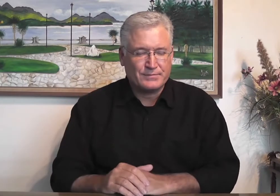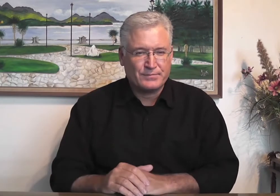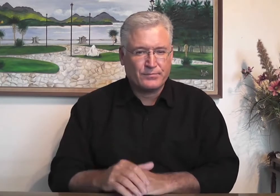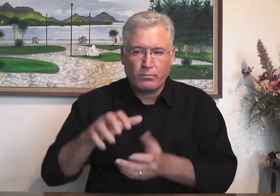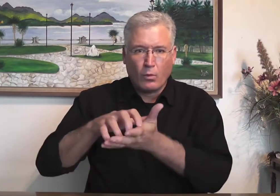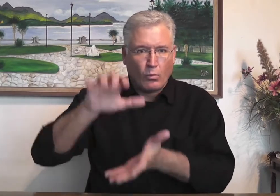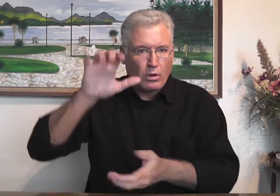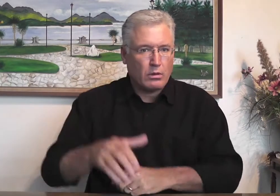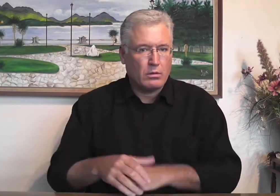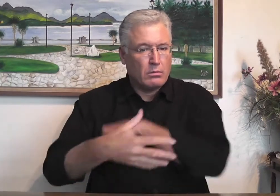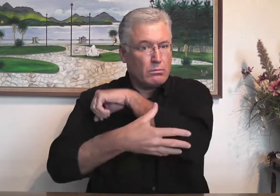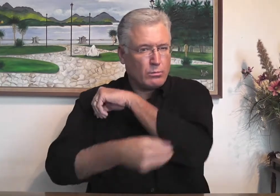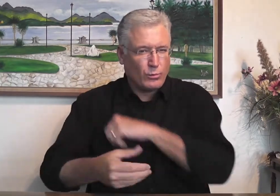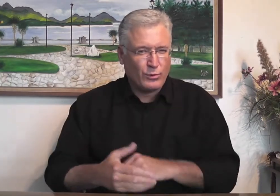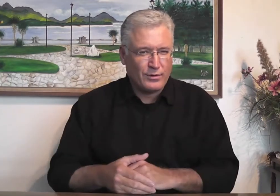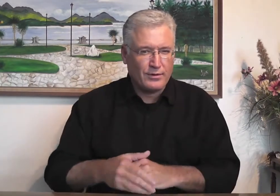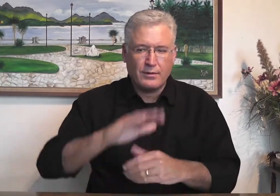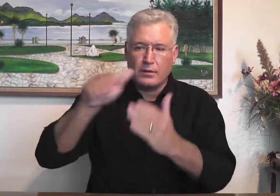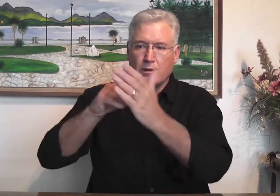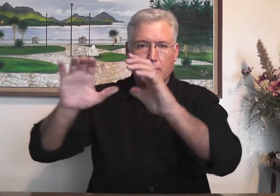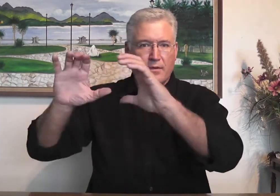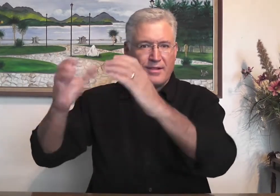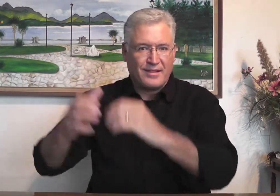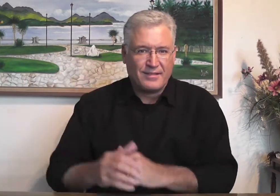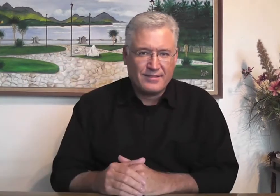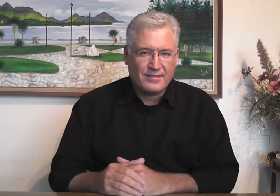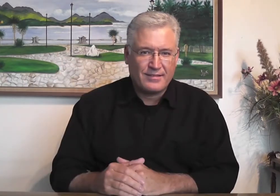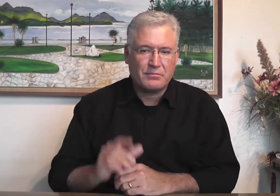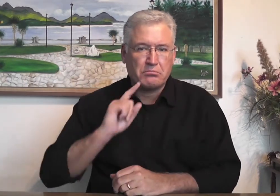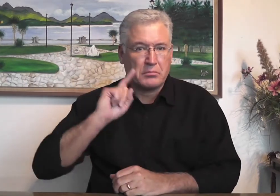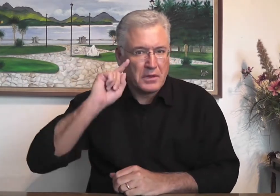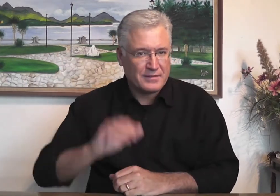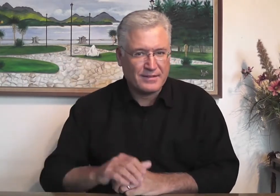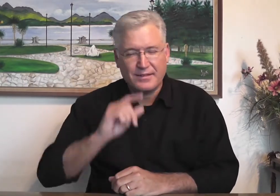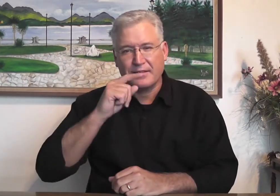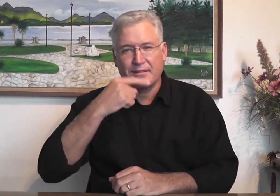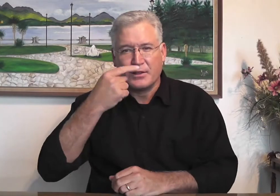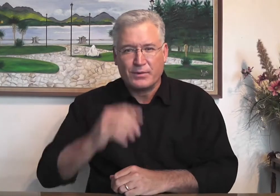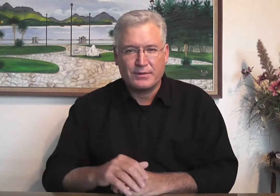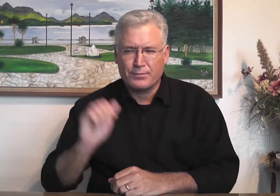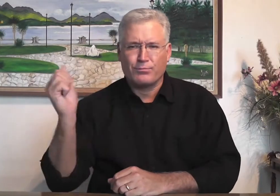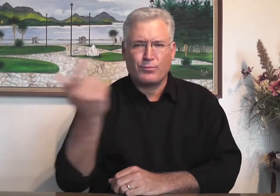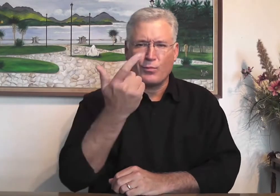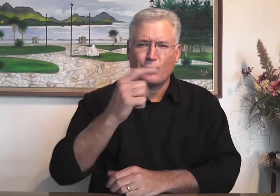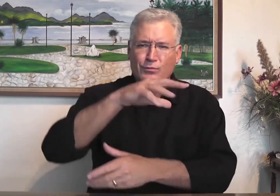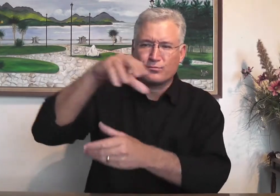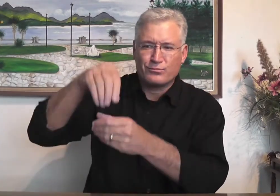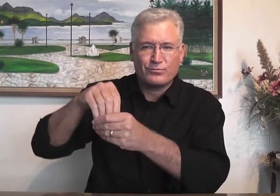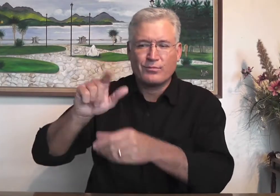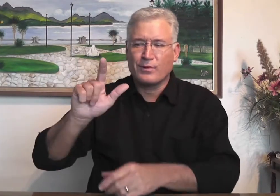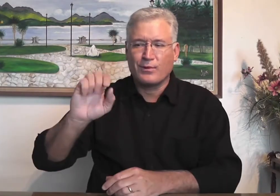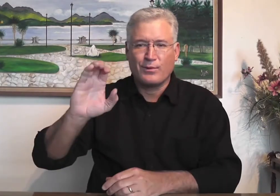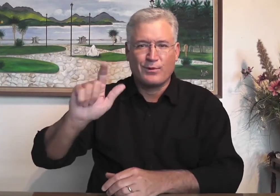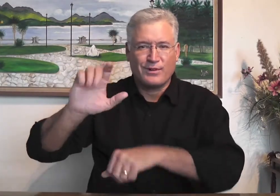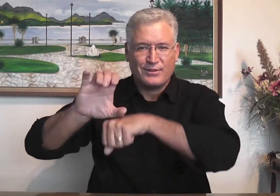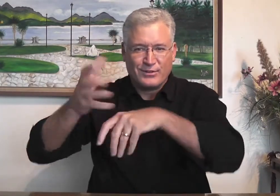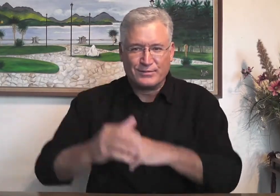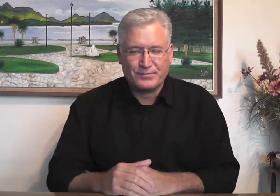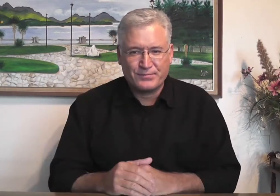different. Rich, poor, come from different communities, hearing, deaf, but we're all involved in the